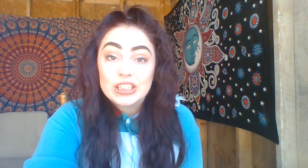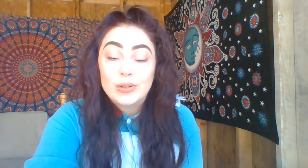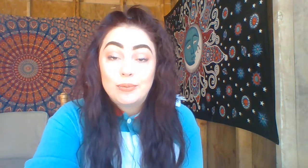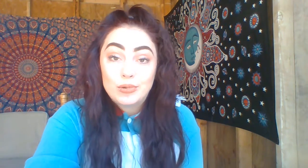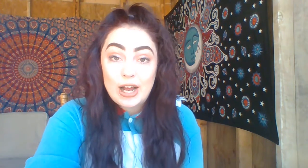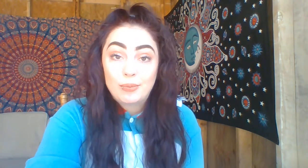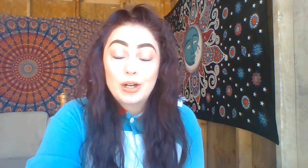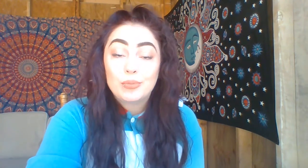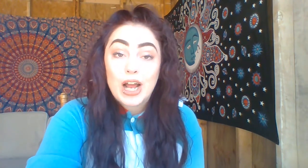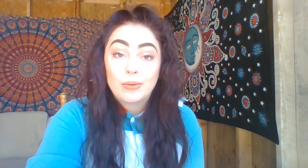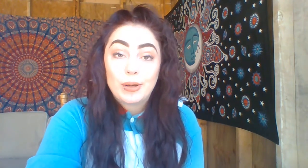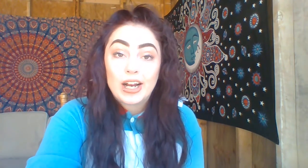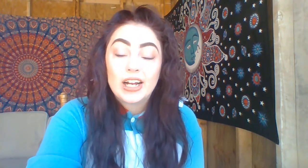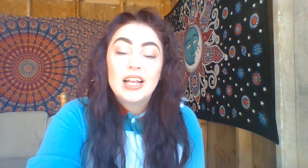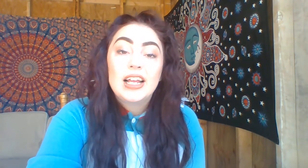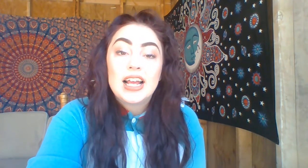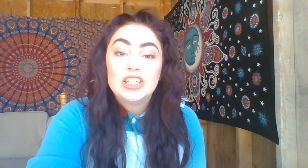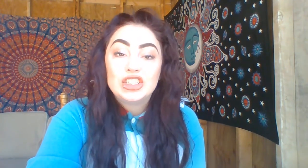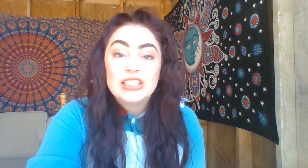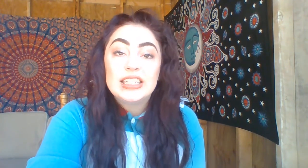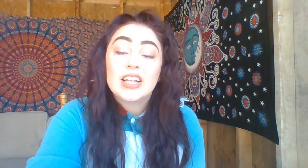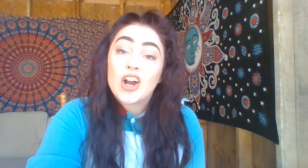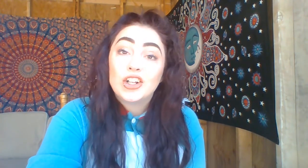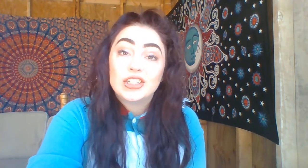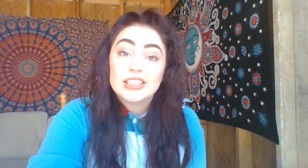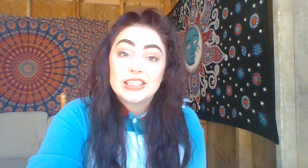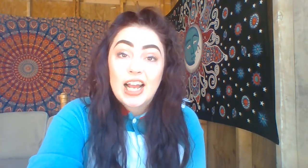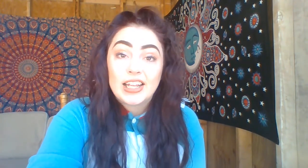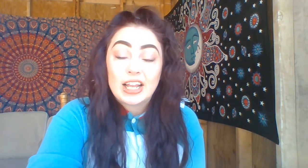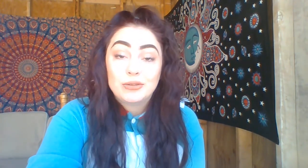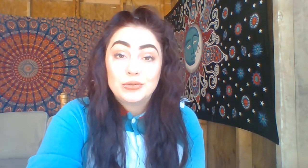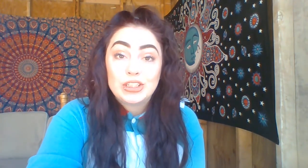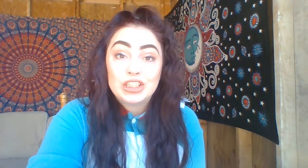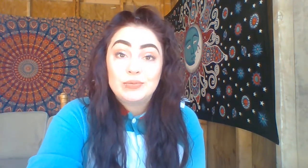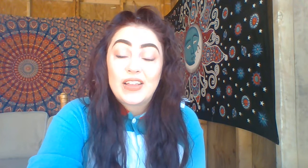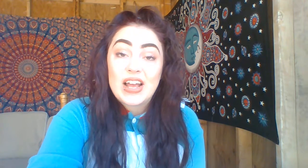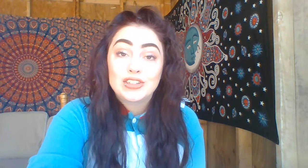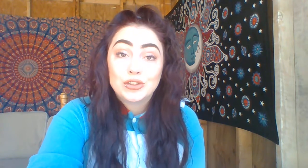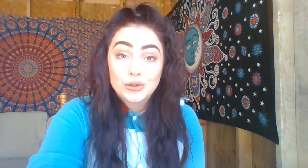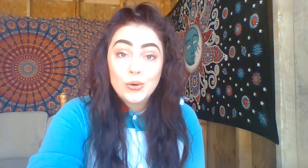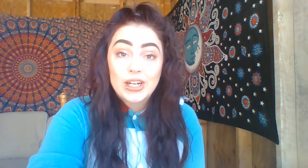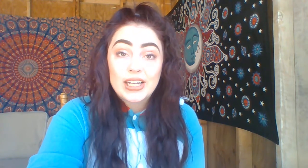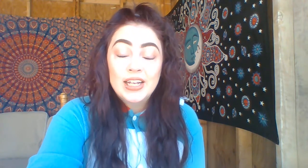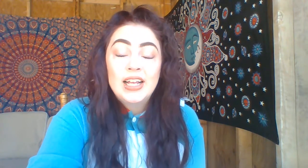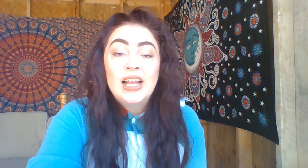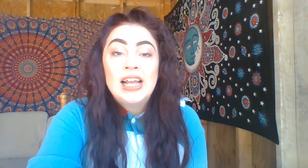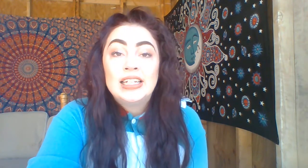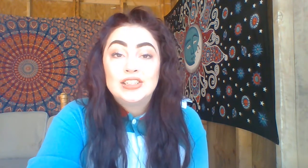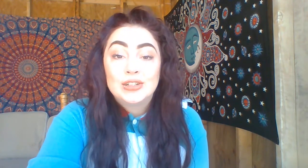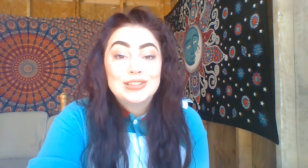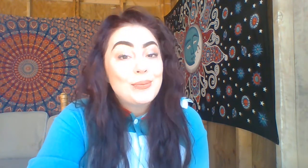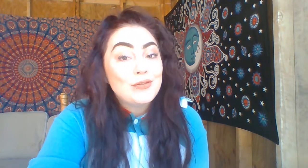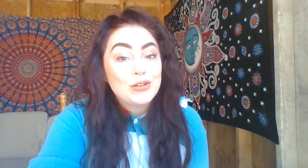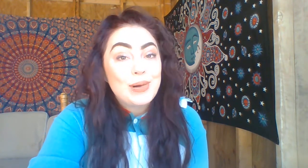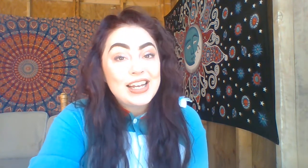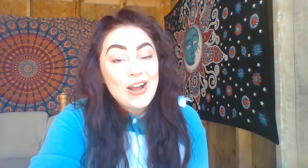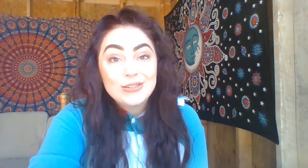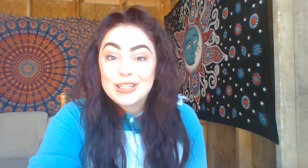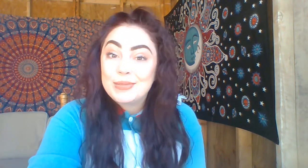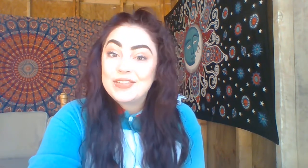She read Brown Bear, Brown Bear and she did the colors in sign language when she read that story. And so some of you might know some of